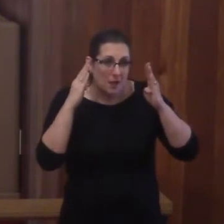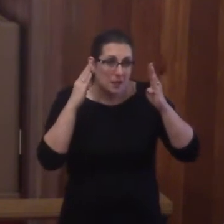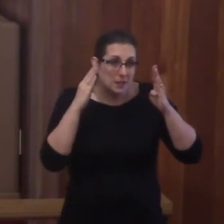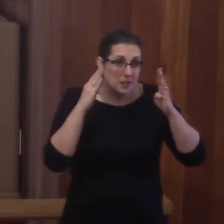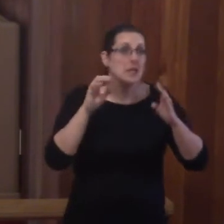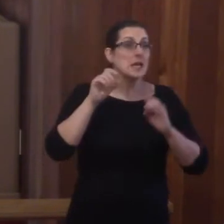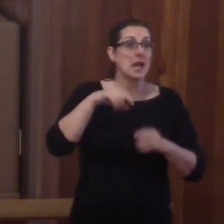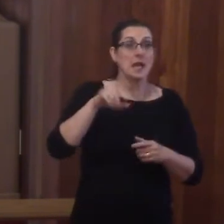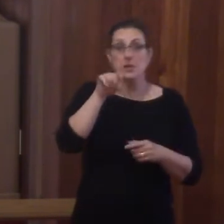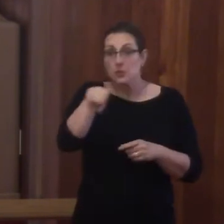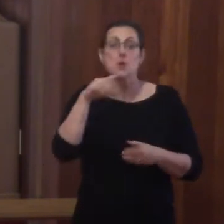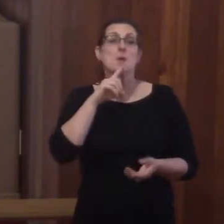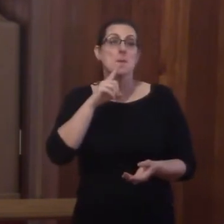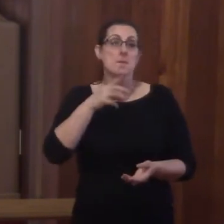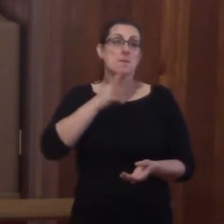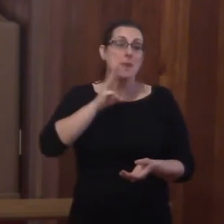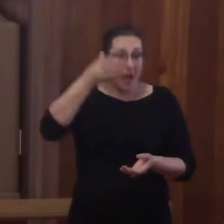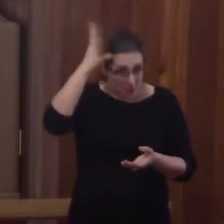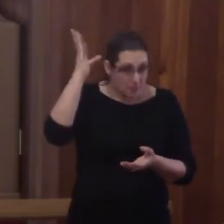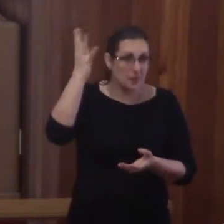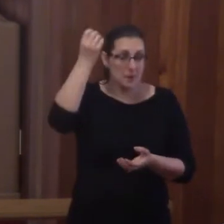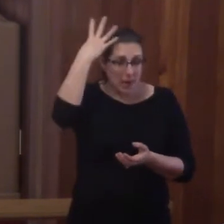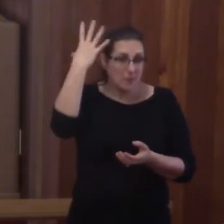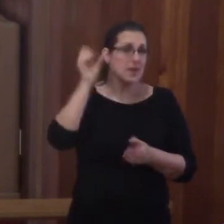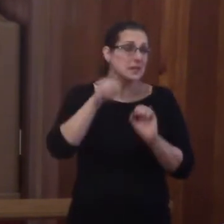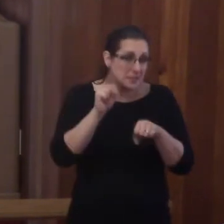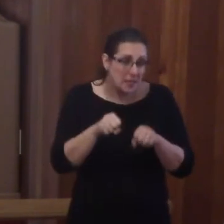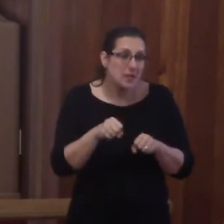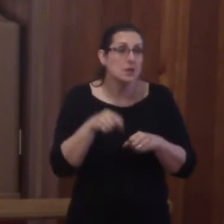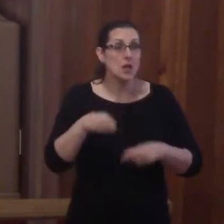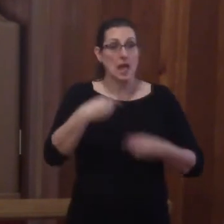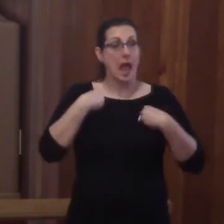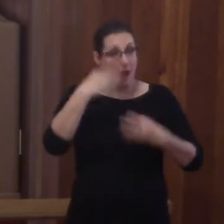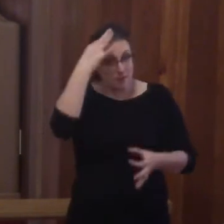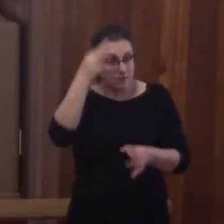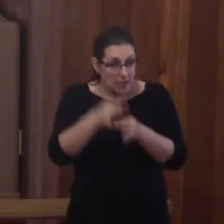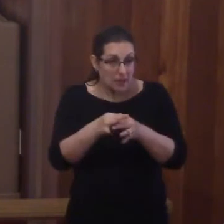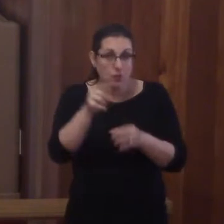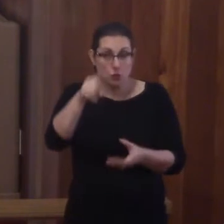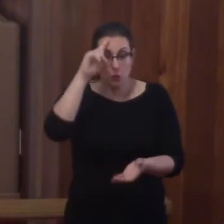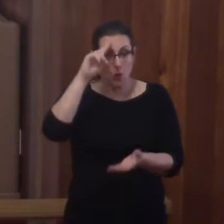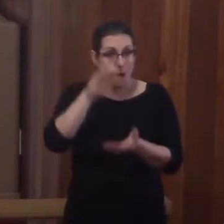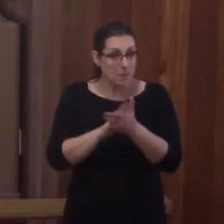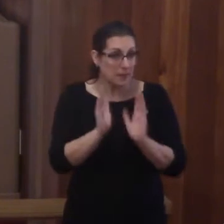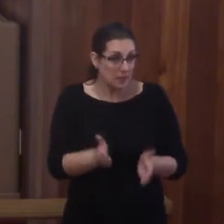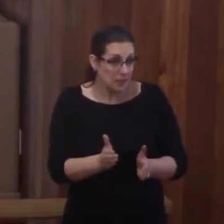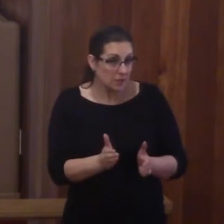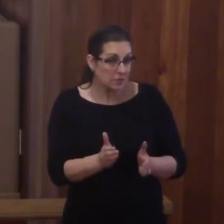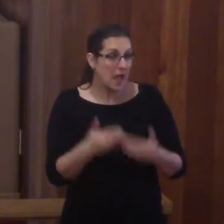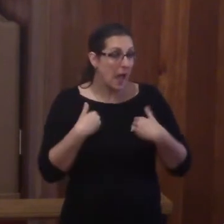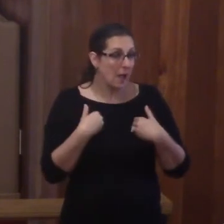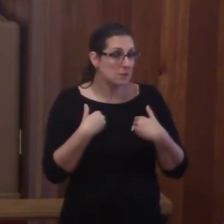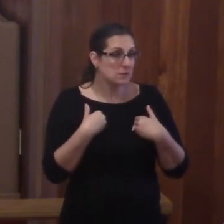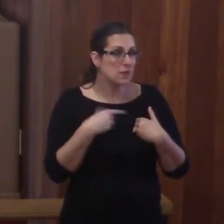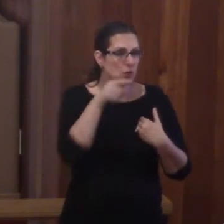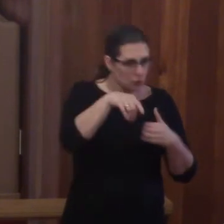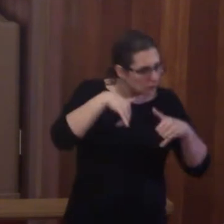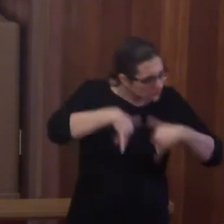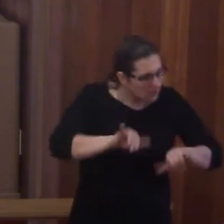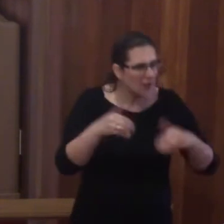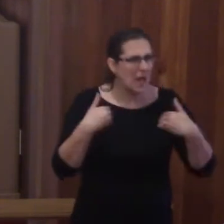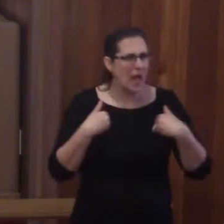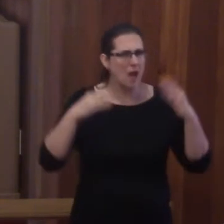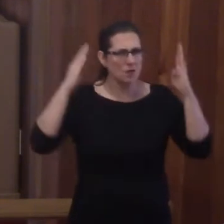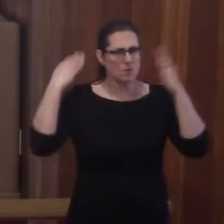baptized and have been given the gift of faith? Meaning, even though you are a believer, baptized and have faith, do you still